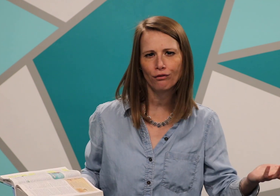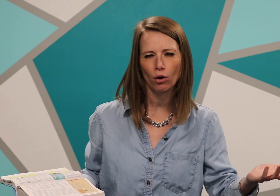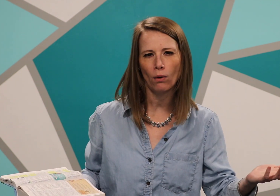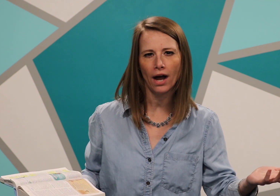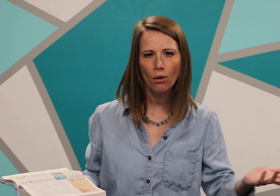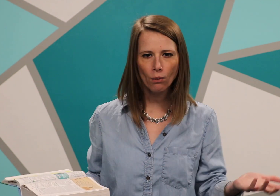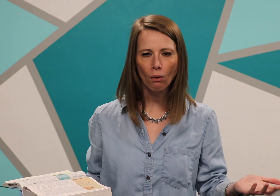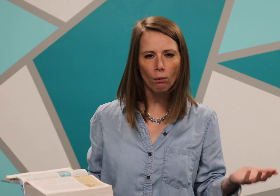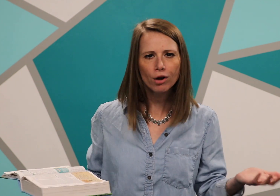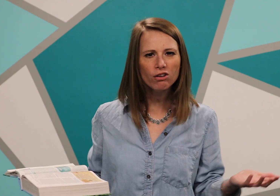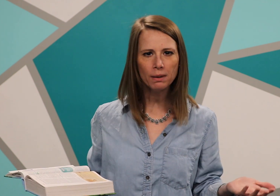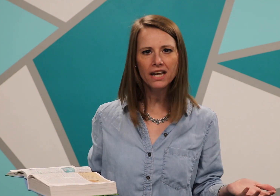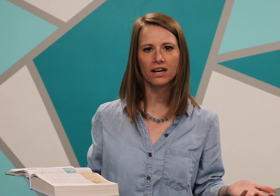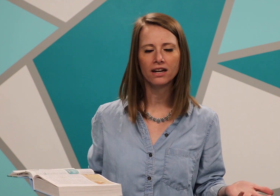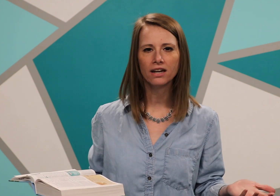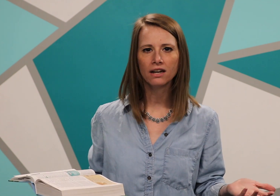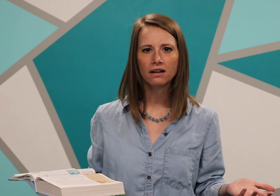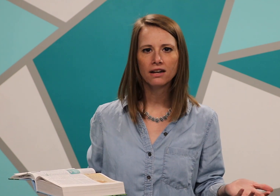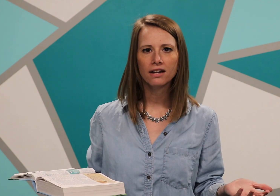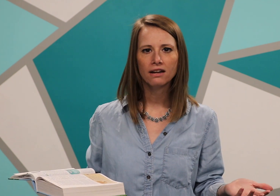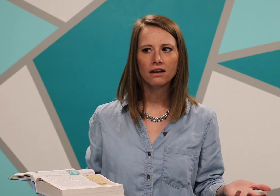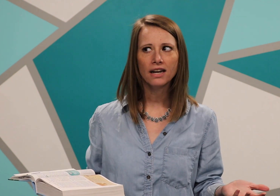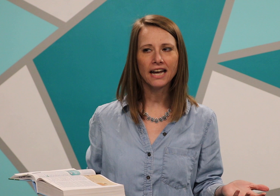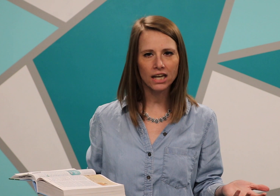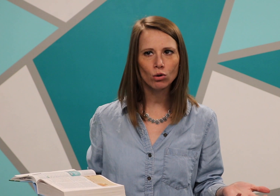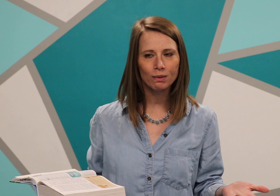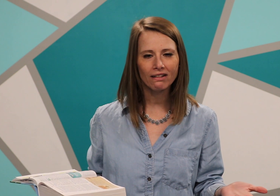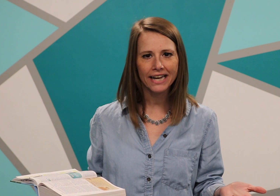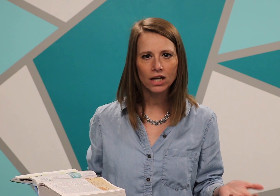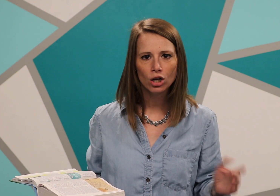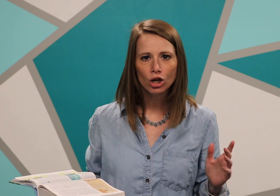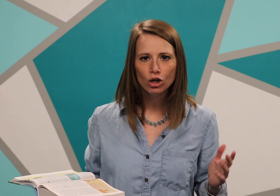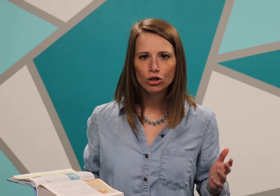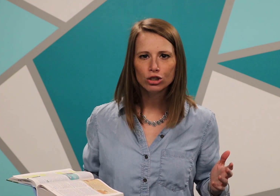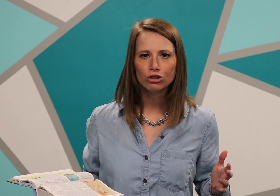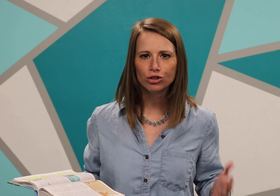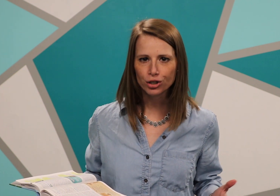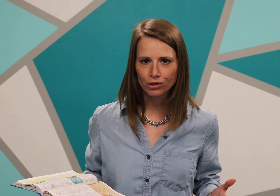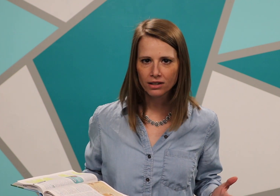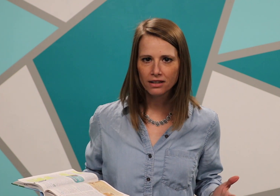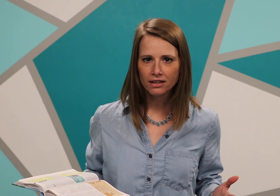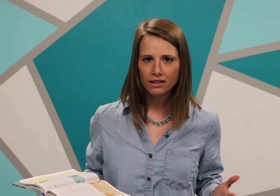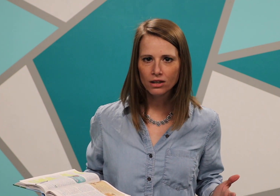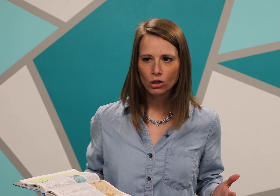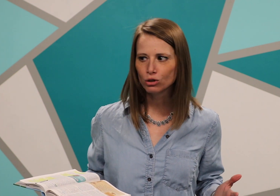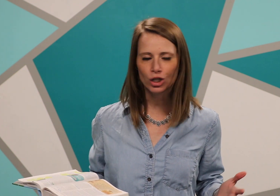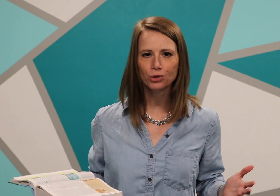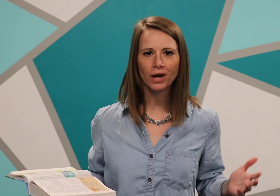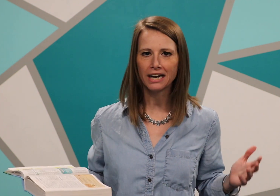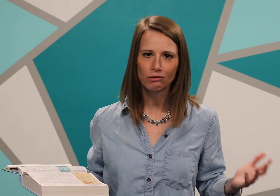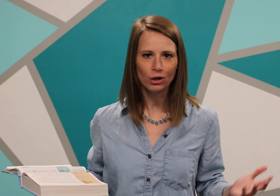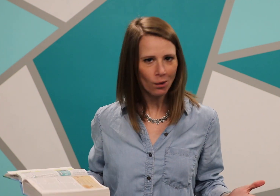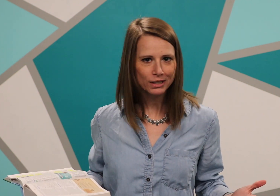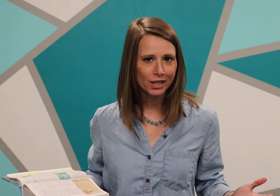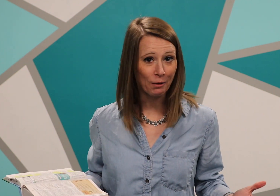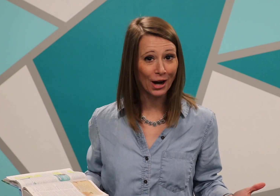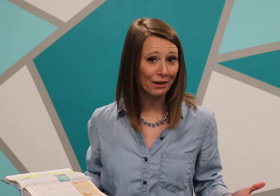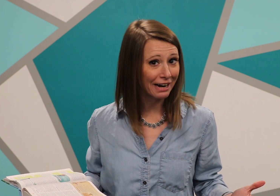for a while. Where have you been? And you would be like, Dude, do you not even know what's going on right